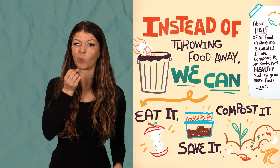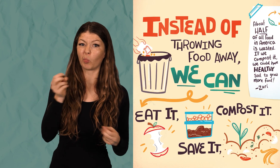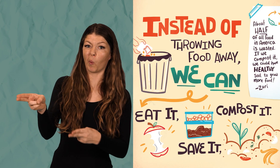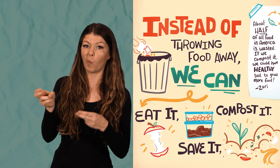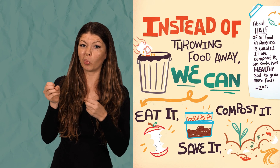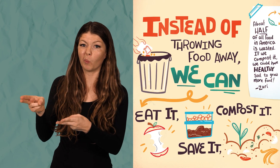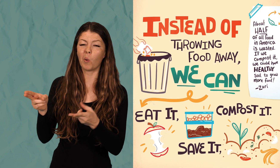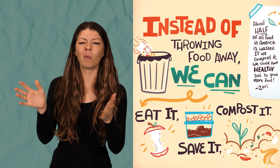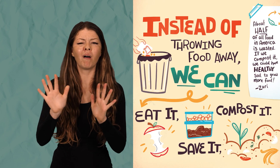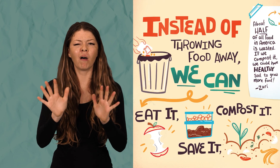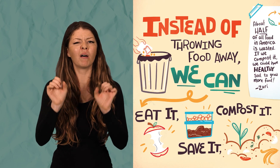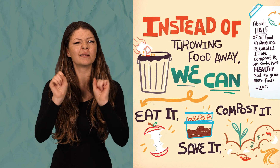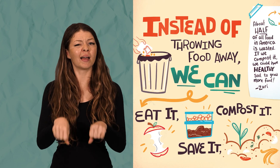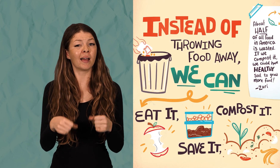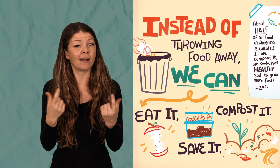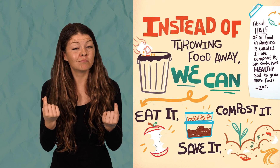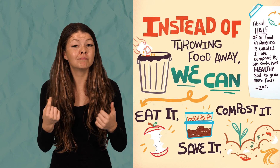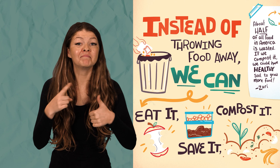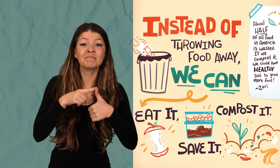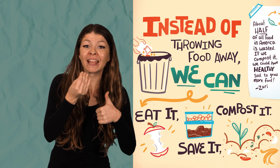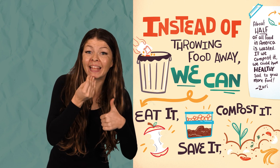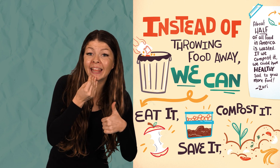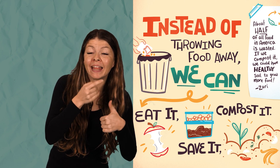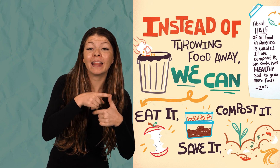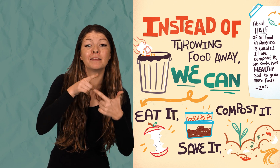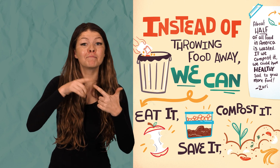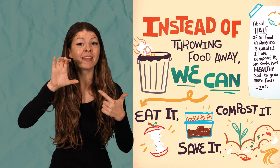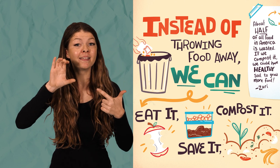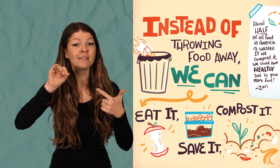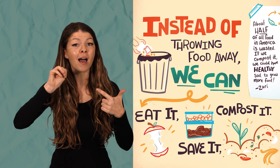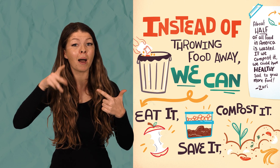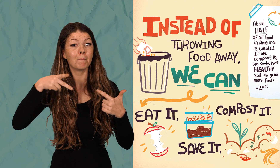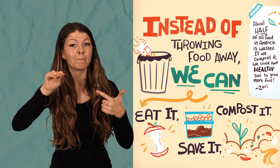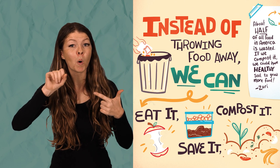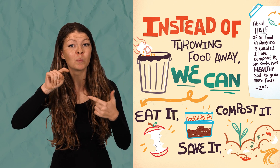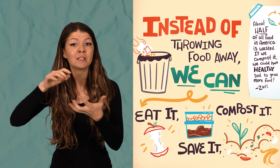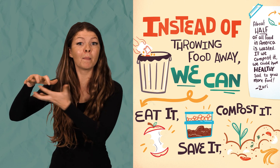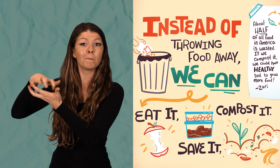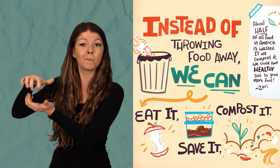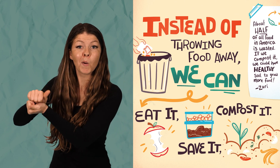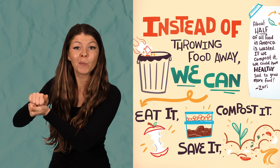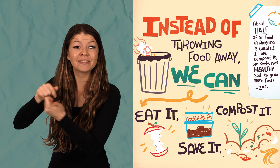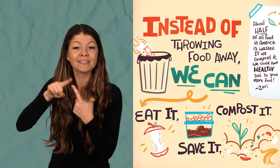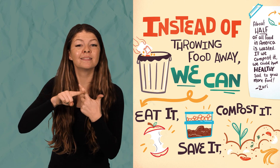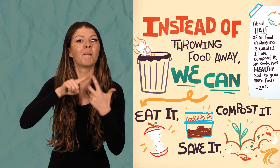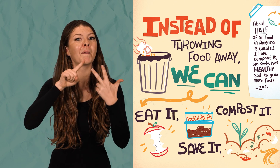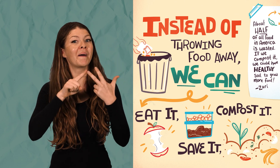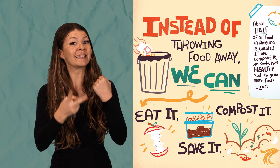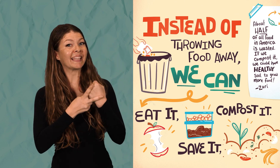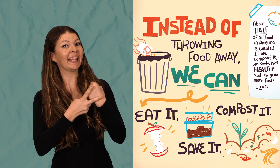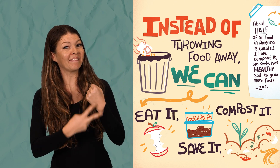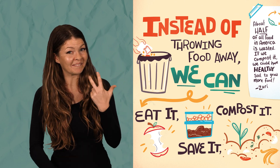Instead of throwing food away, we can eat it, compost it, save it.